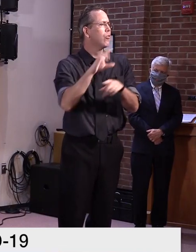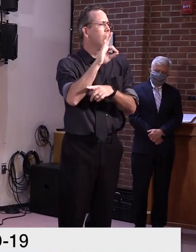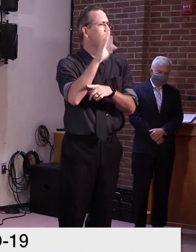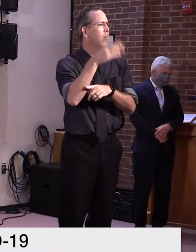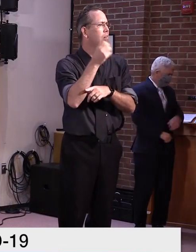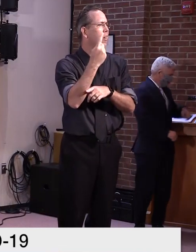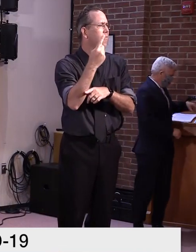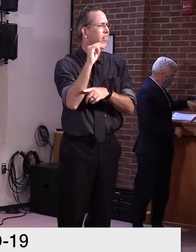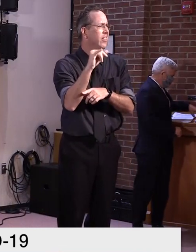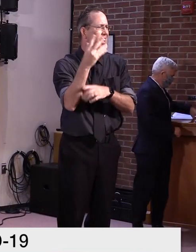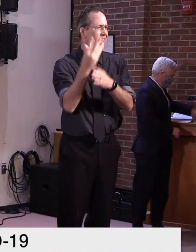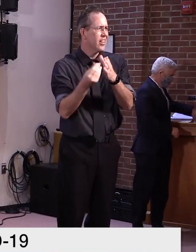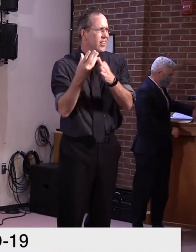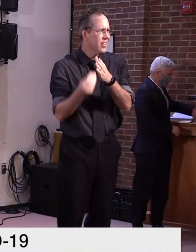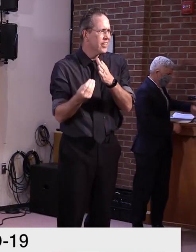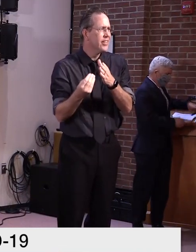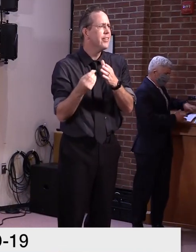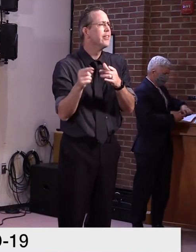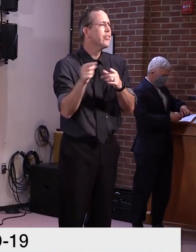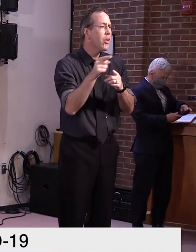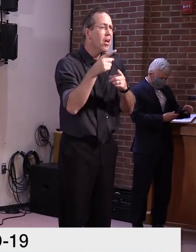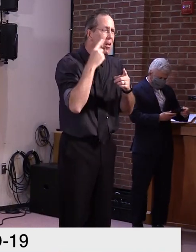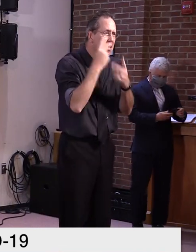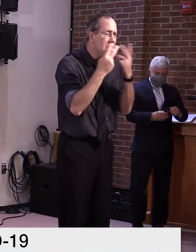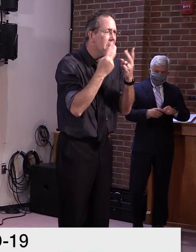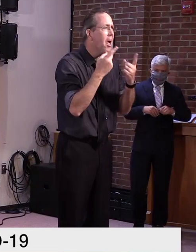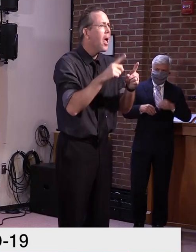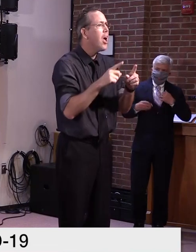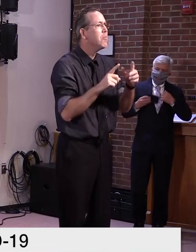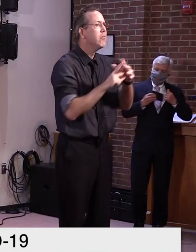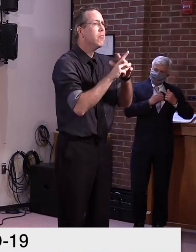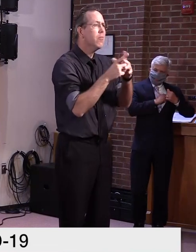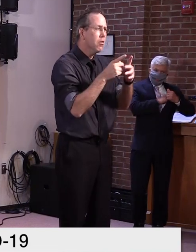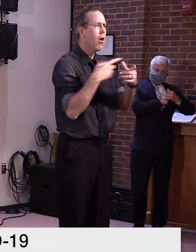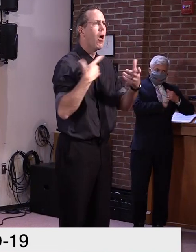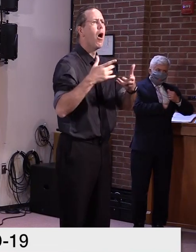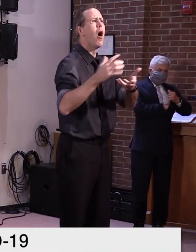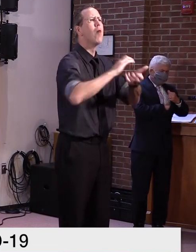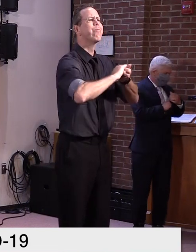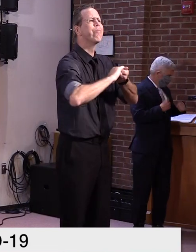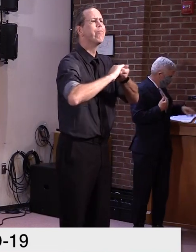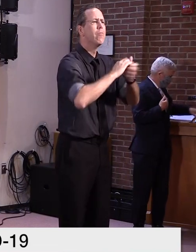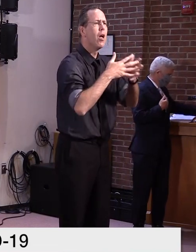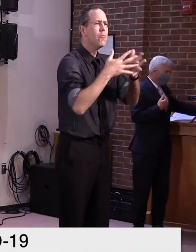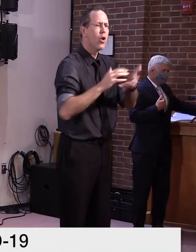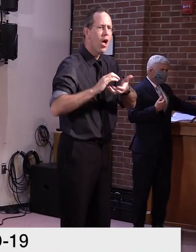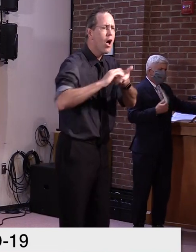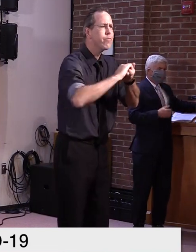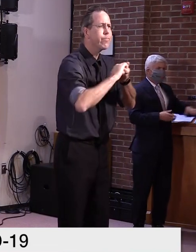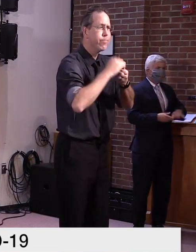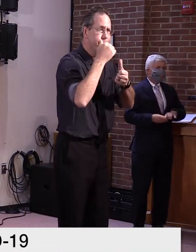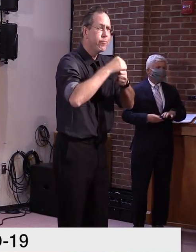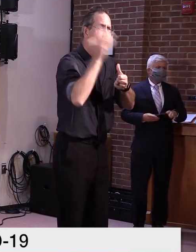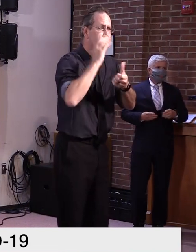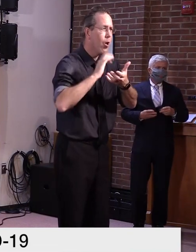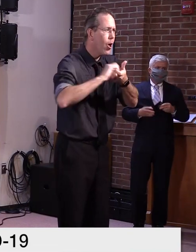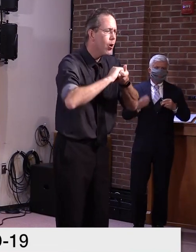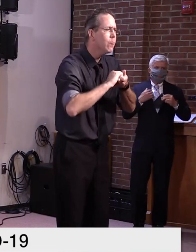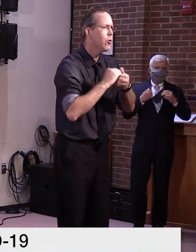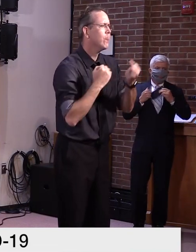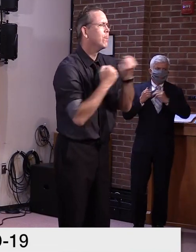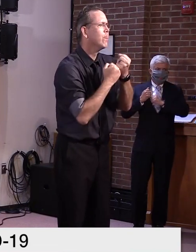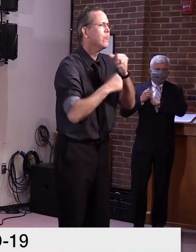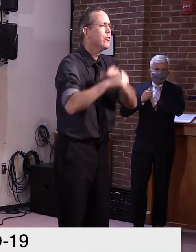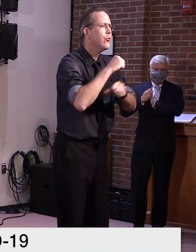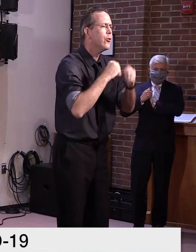time for us in the aftermath. How proud we were as Americans. And, uh, if we could just get a, a little bit of that back, uh, at this point